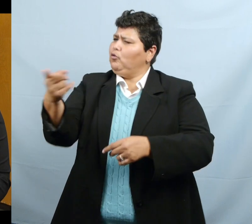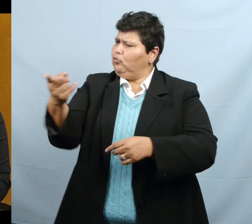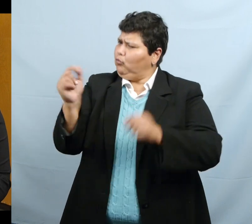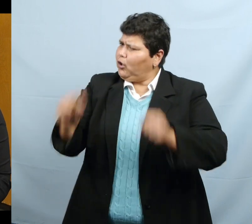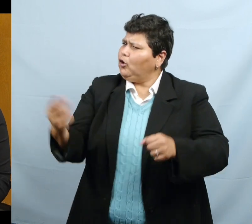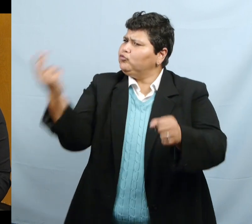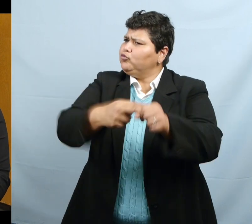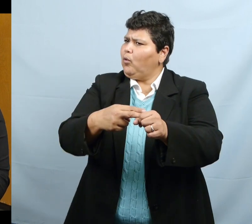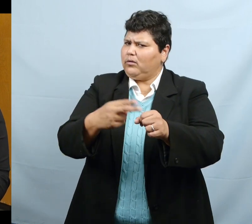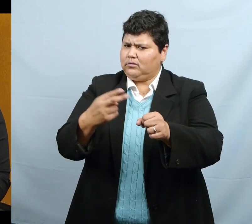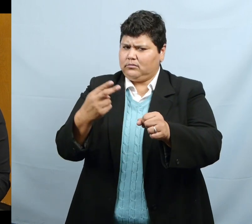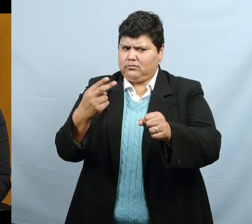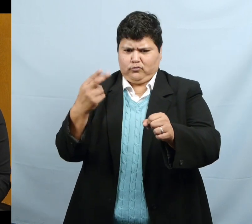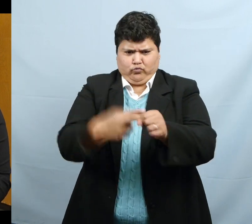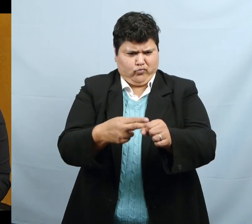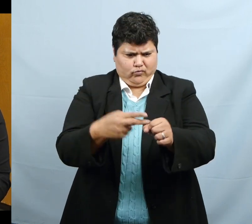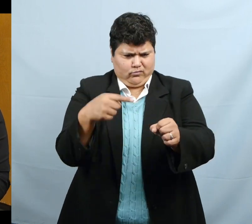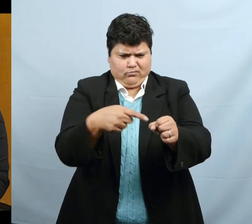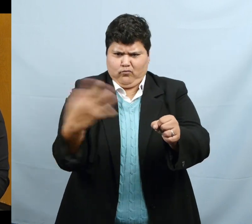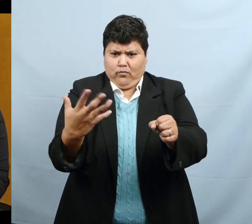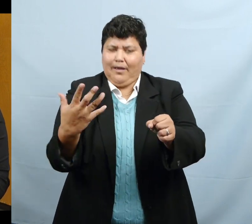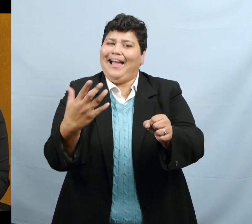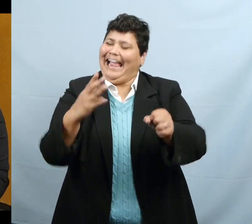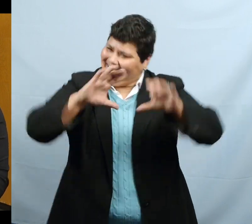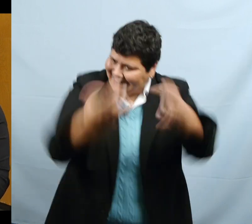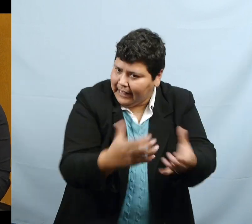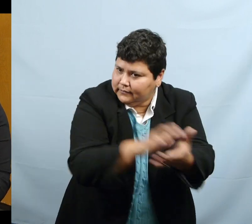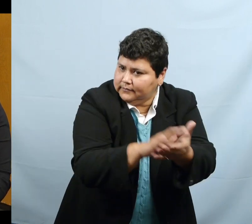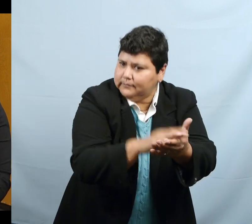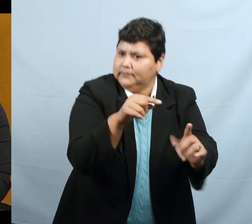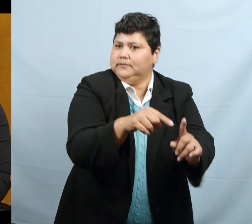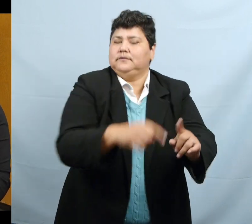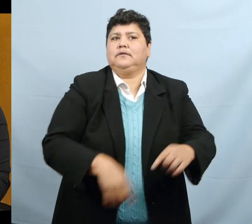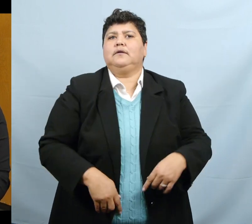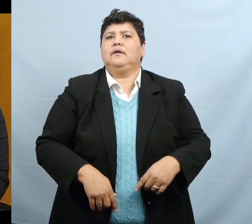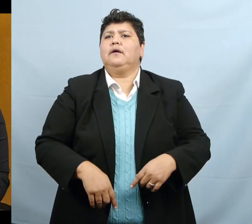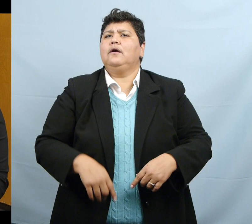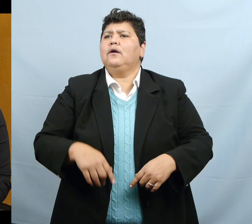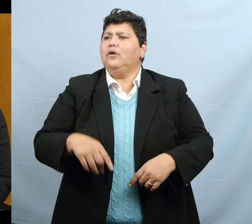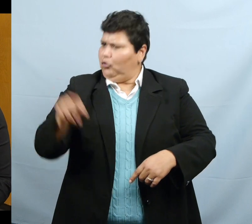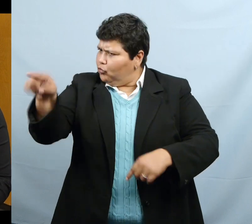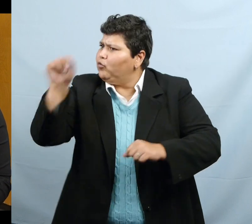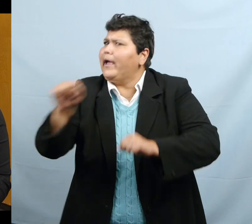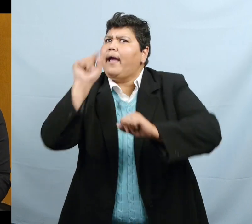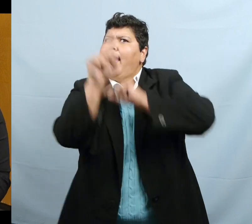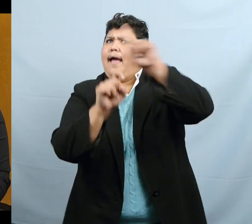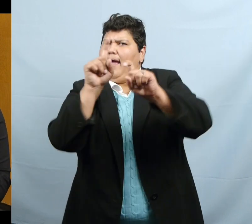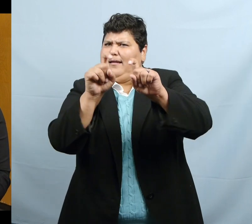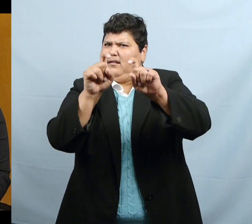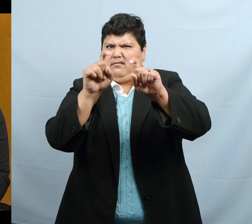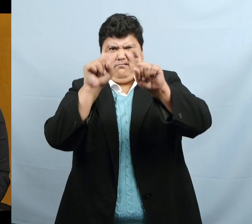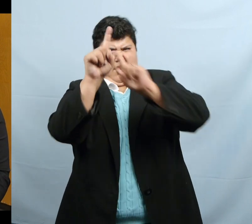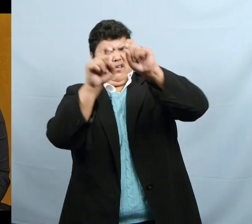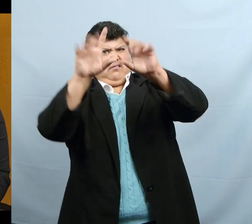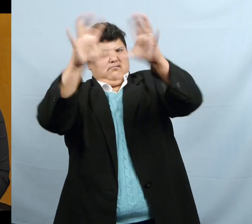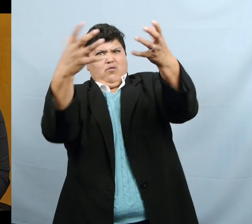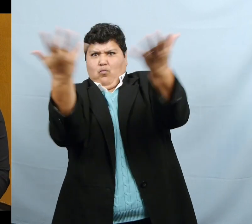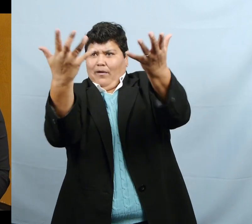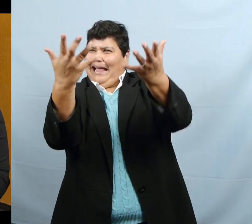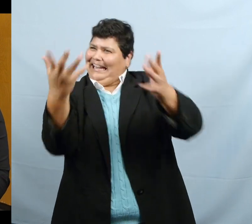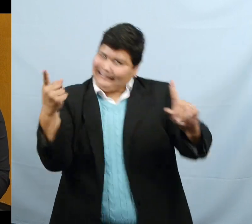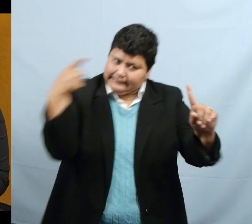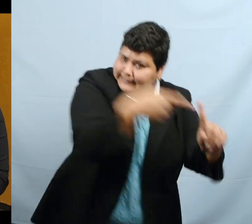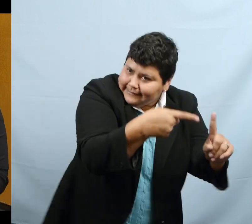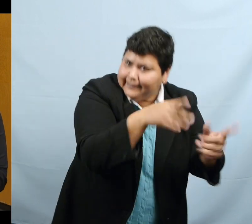questions there. You can ask questions in the class. You can practice there. You can practice in the class. So I would have to